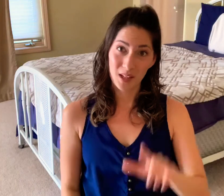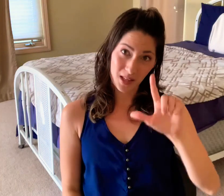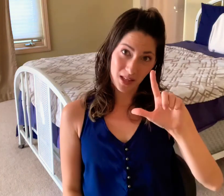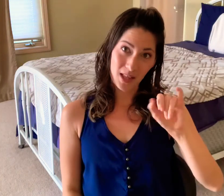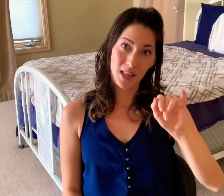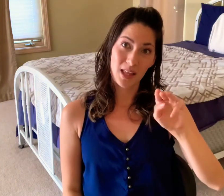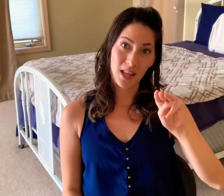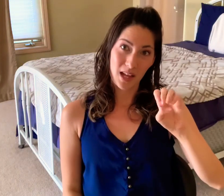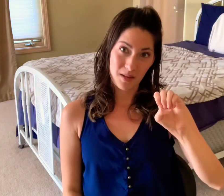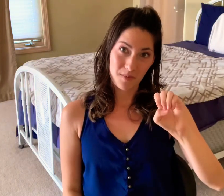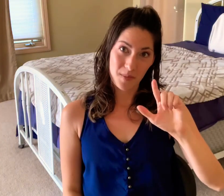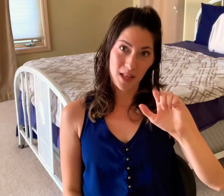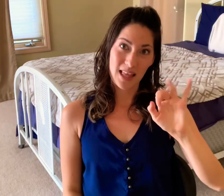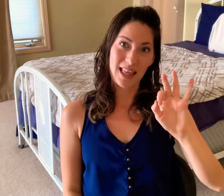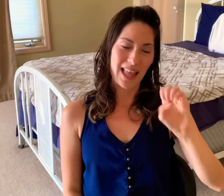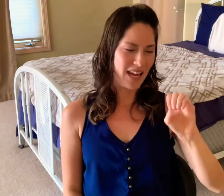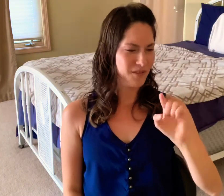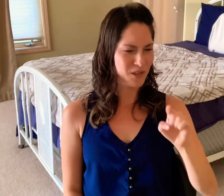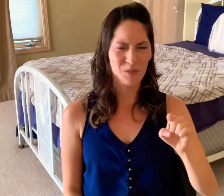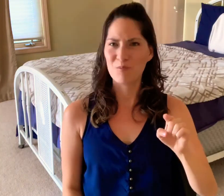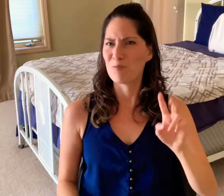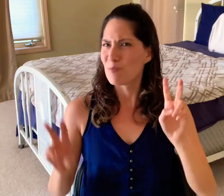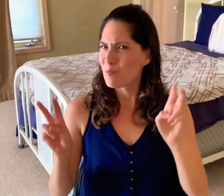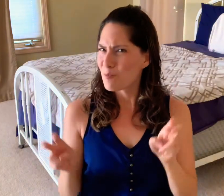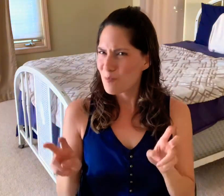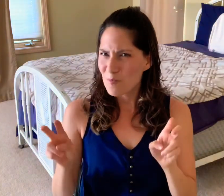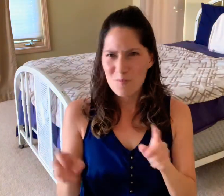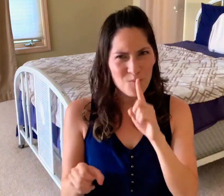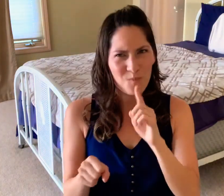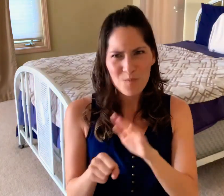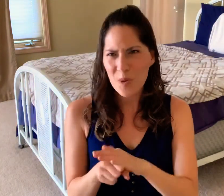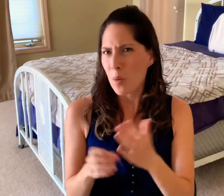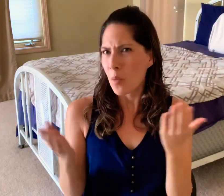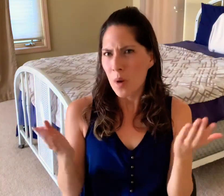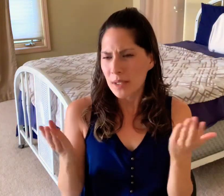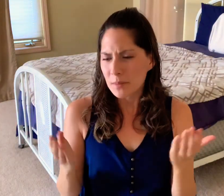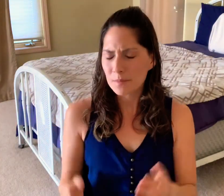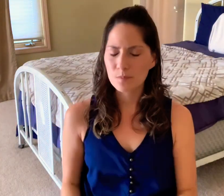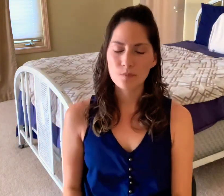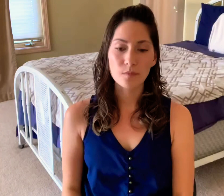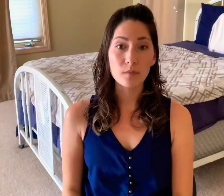Lyme Life has a commitment that states